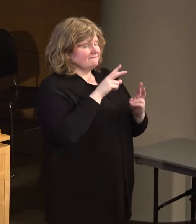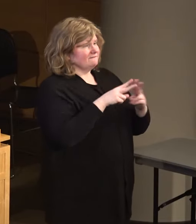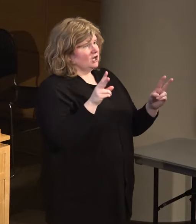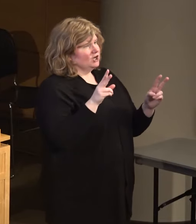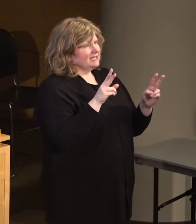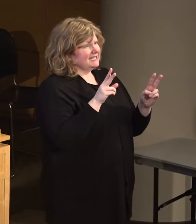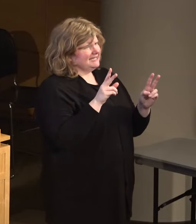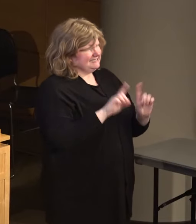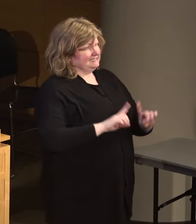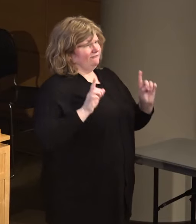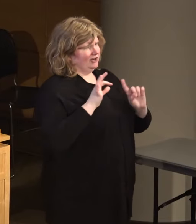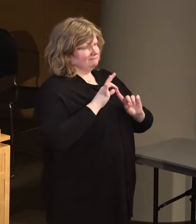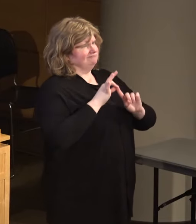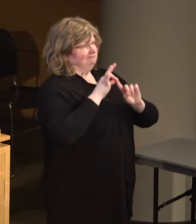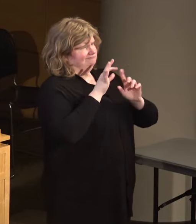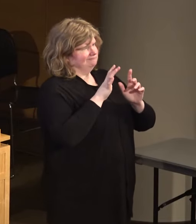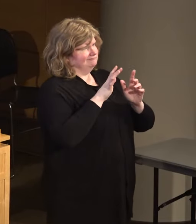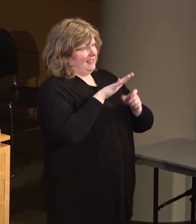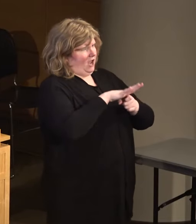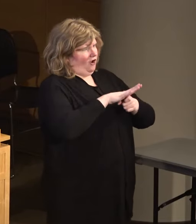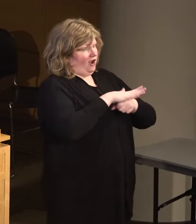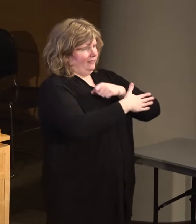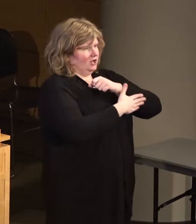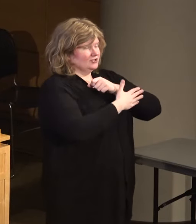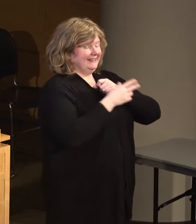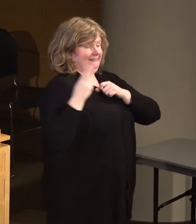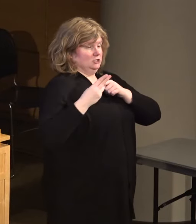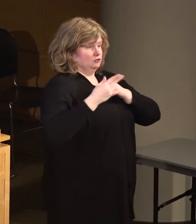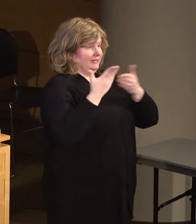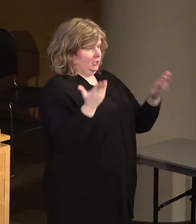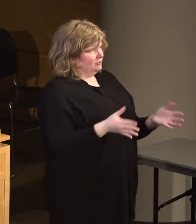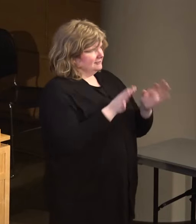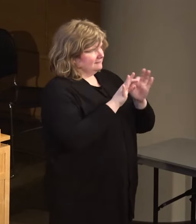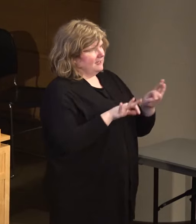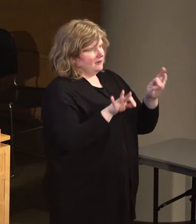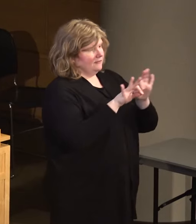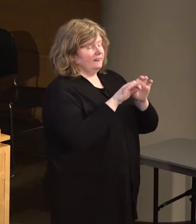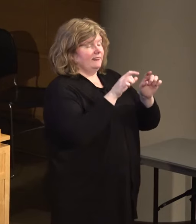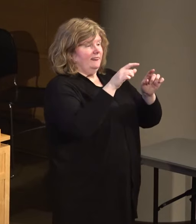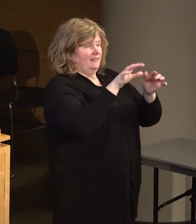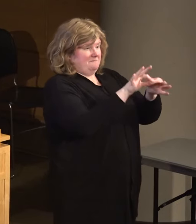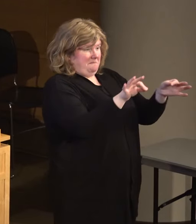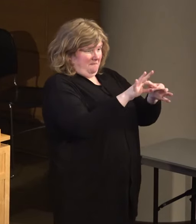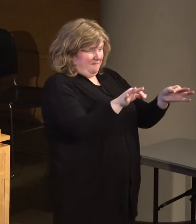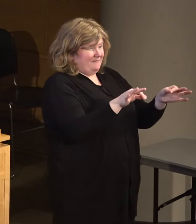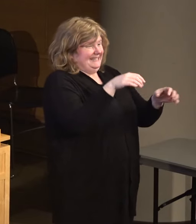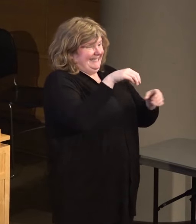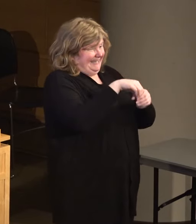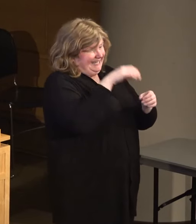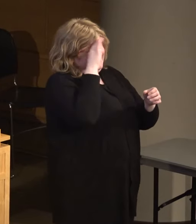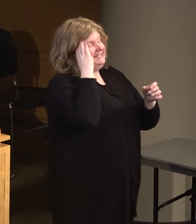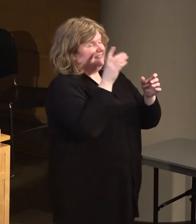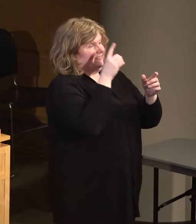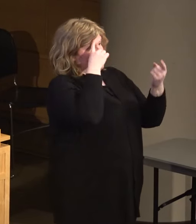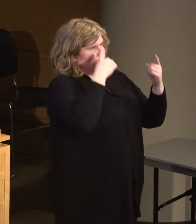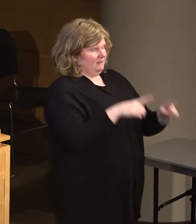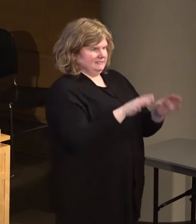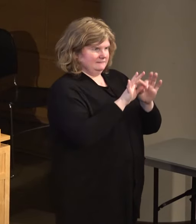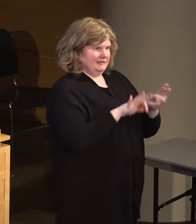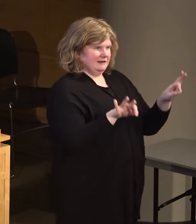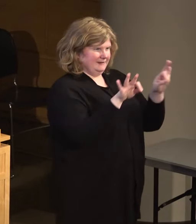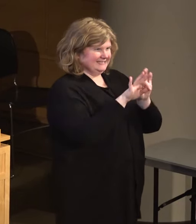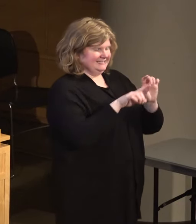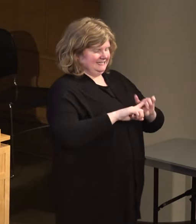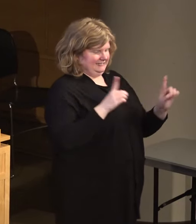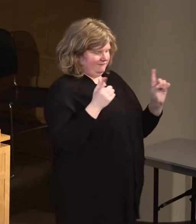country. History here matters. The words on within the agreement matter a great deal, and they're distinctly different. They're than words and other